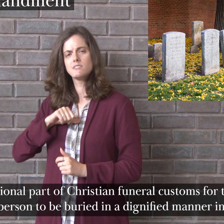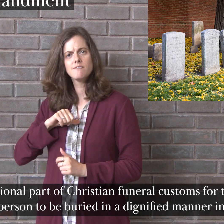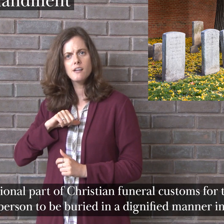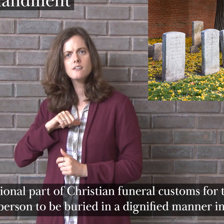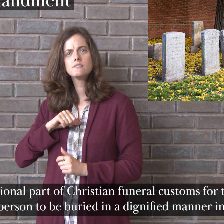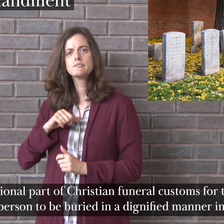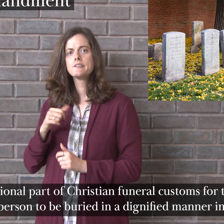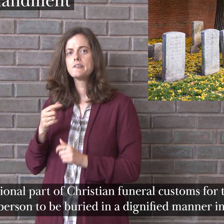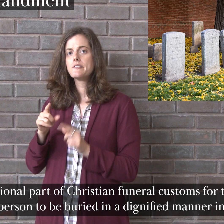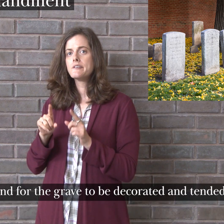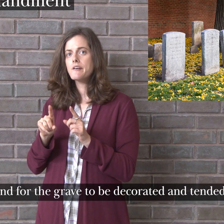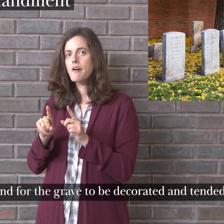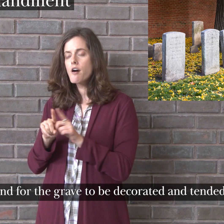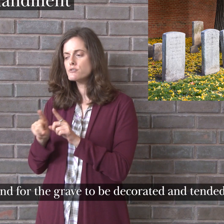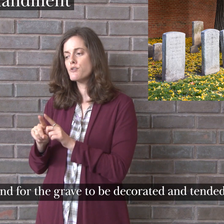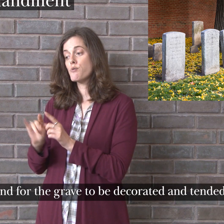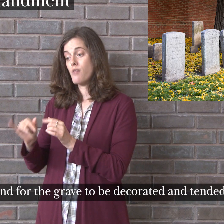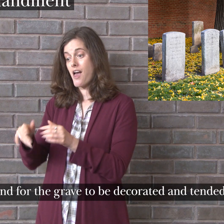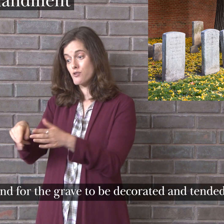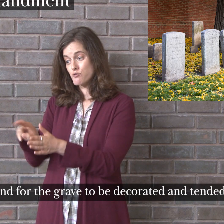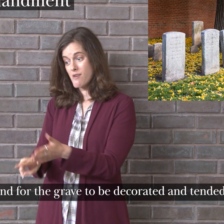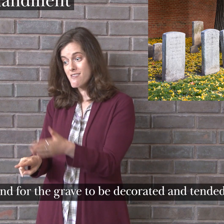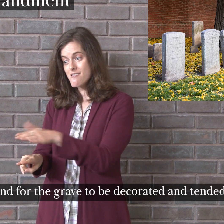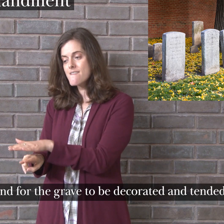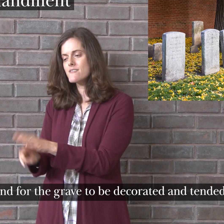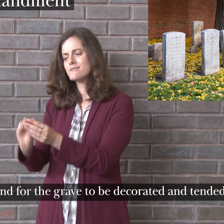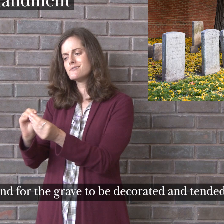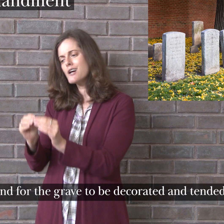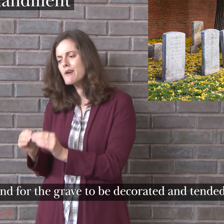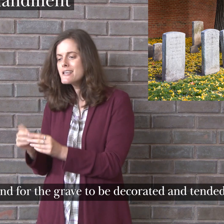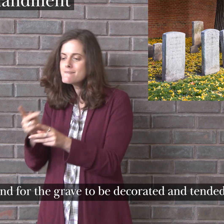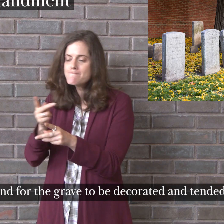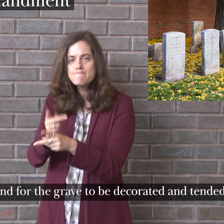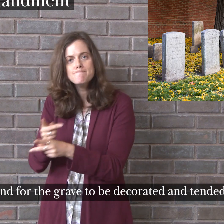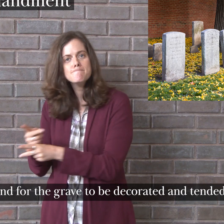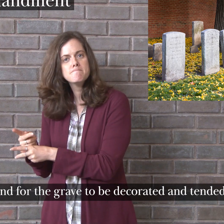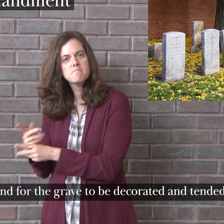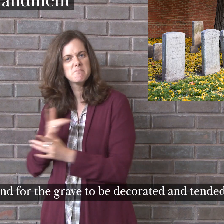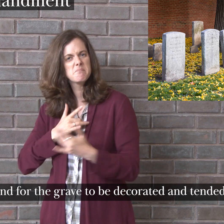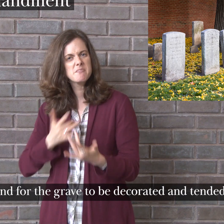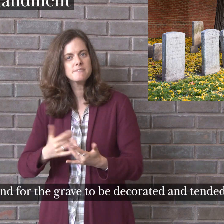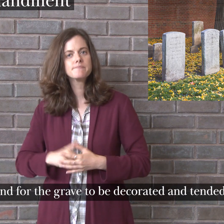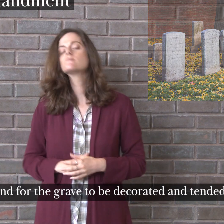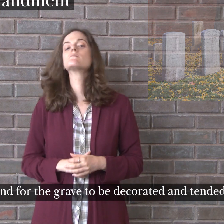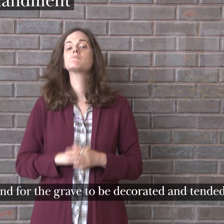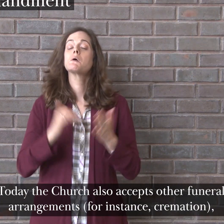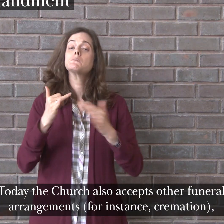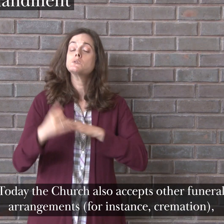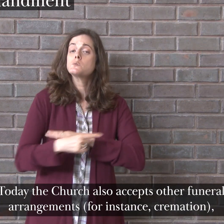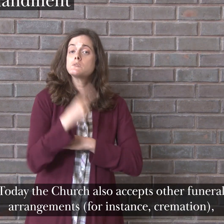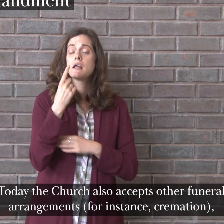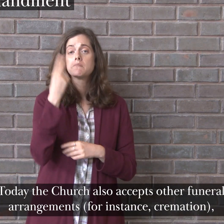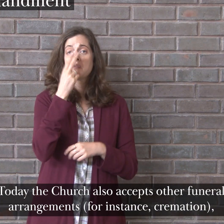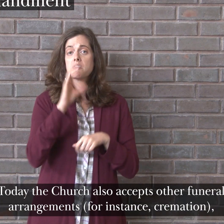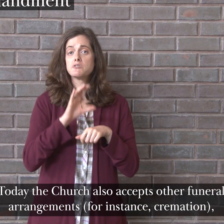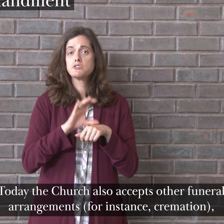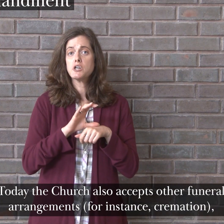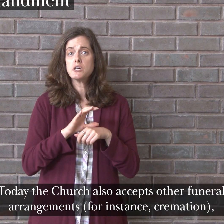and for the grave to be decorated and tended. Today, the church